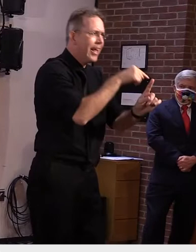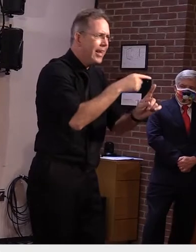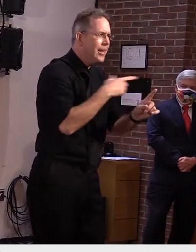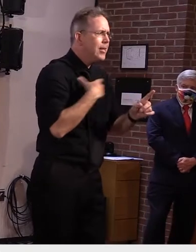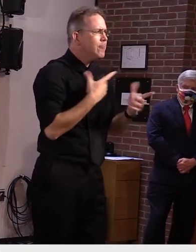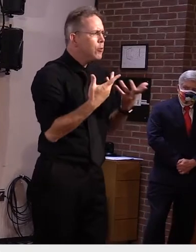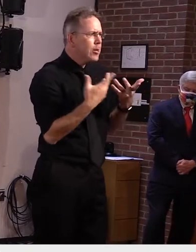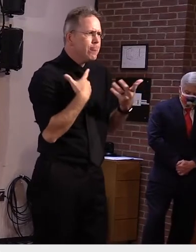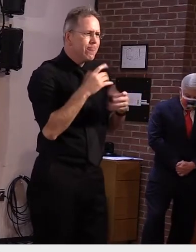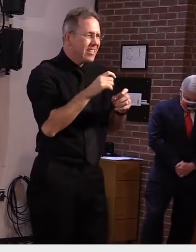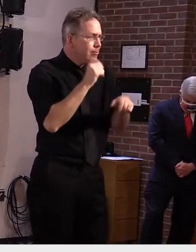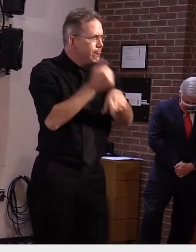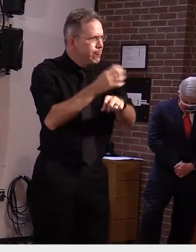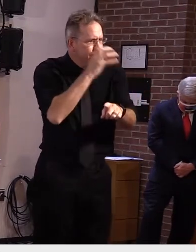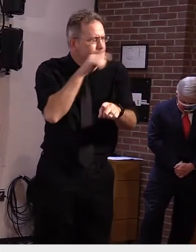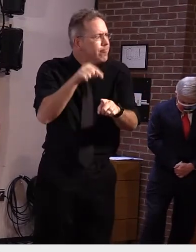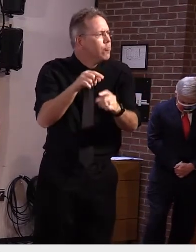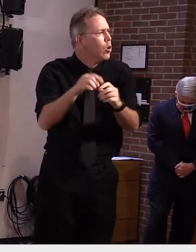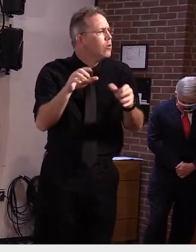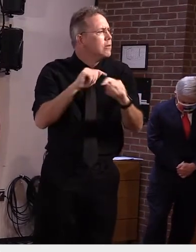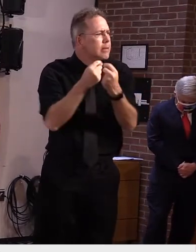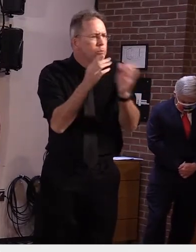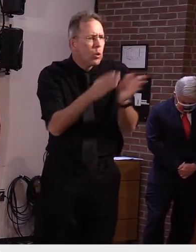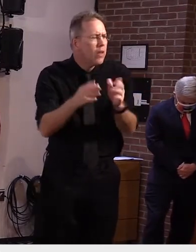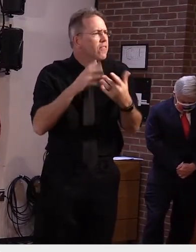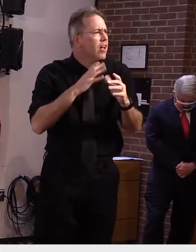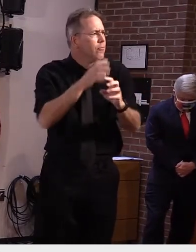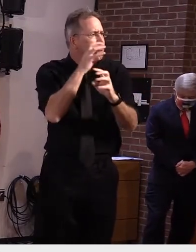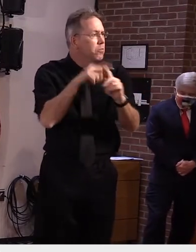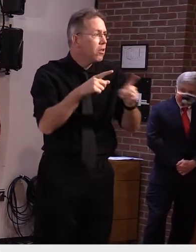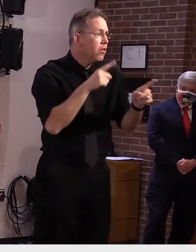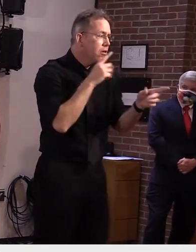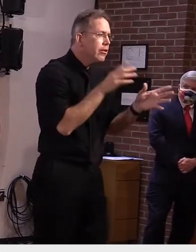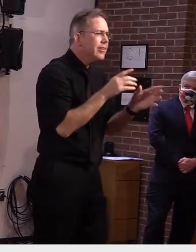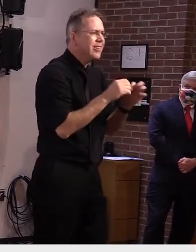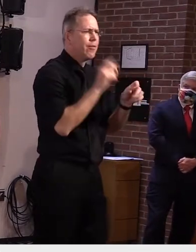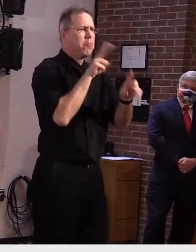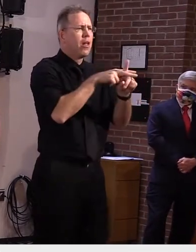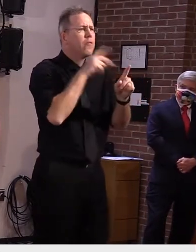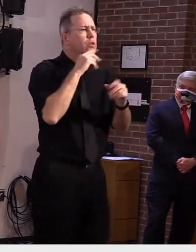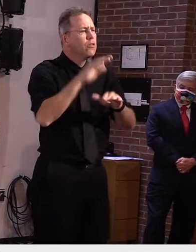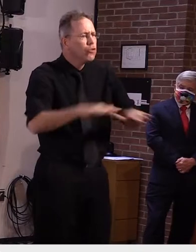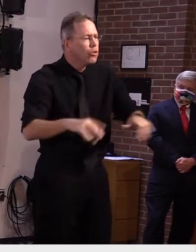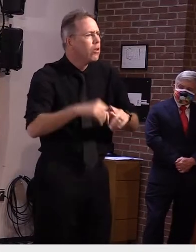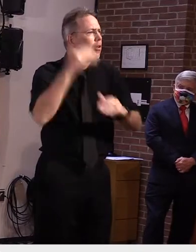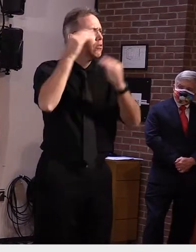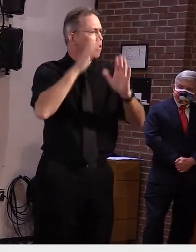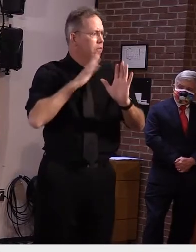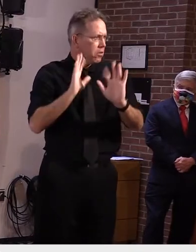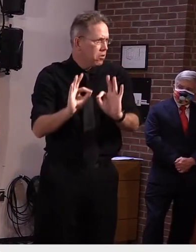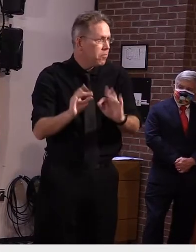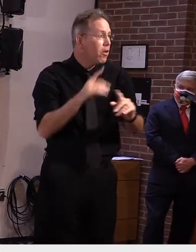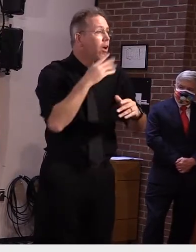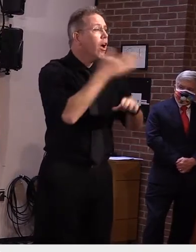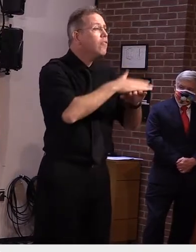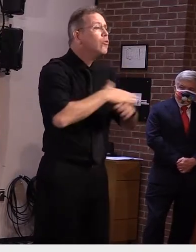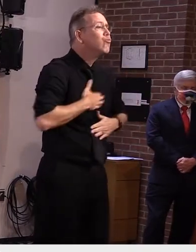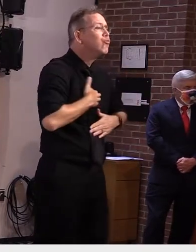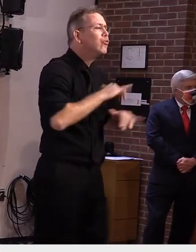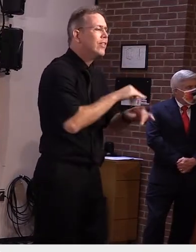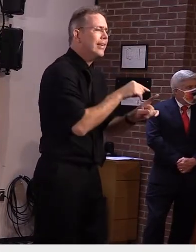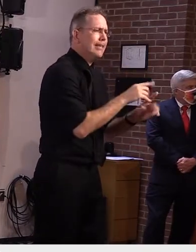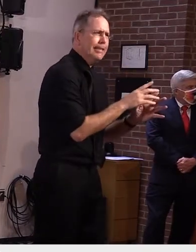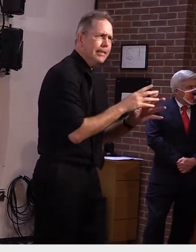adults so that we can do you know offer this in Vermont for some normalcy, some mental health